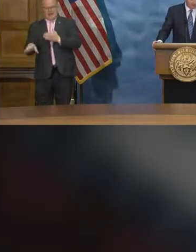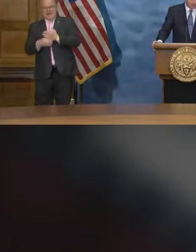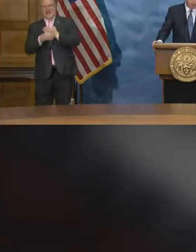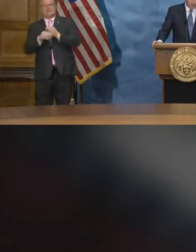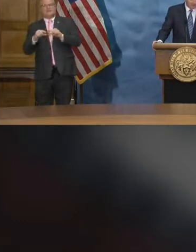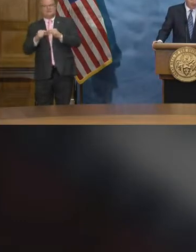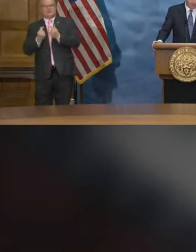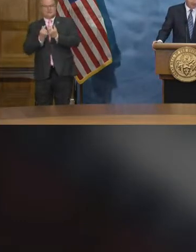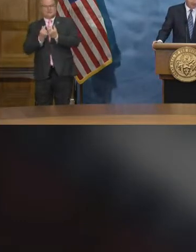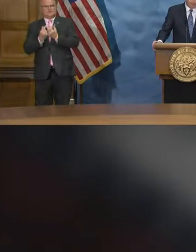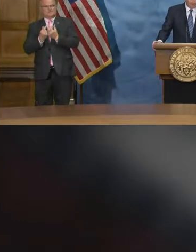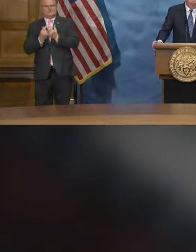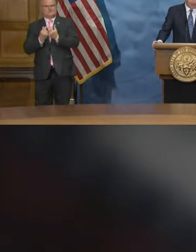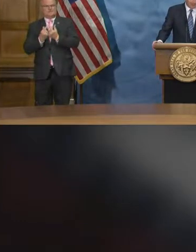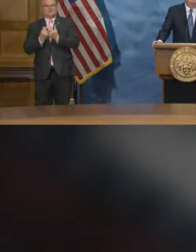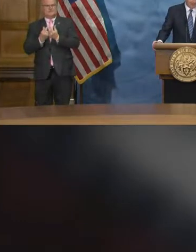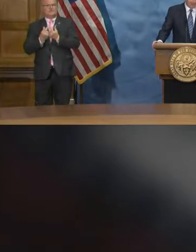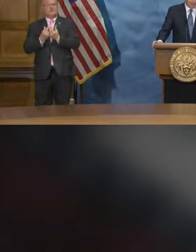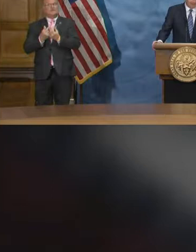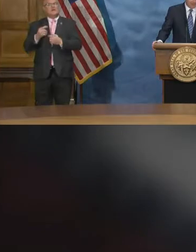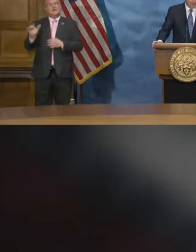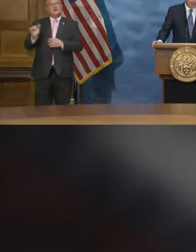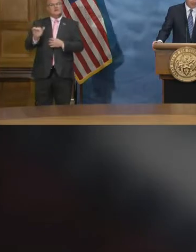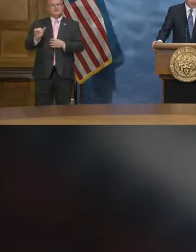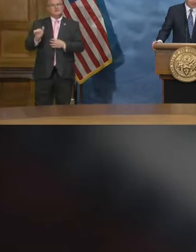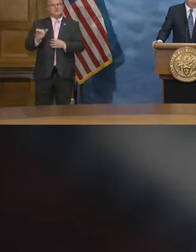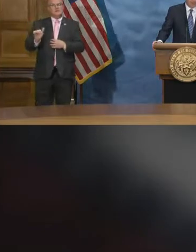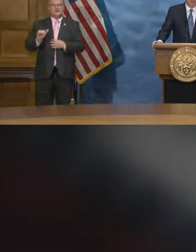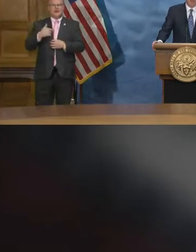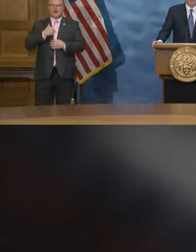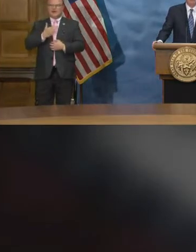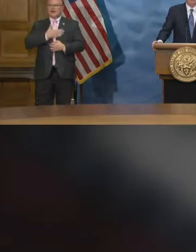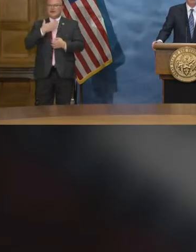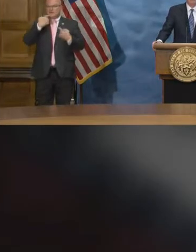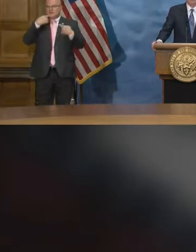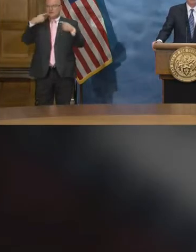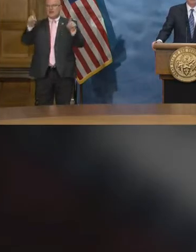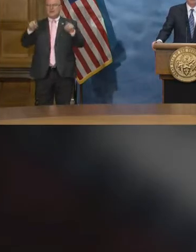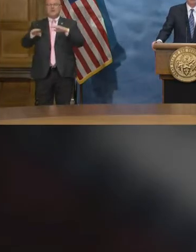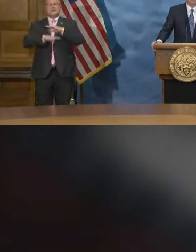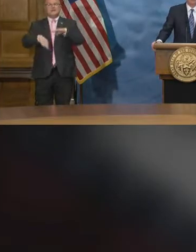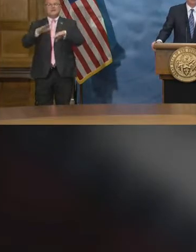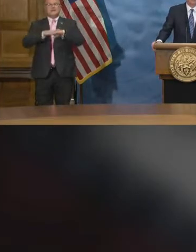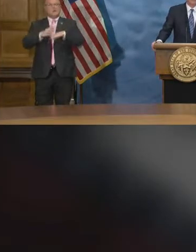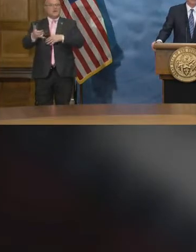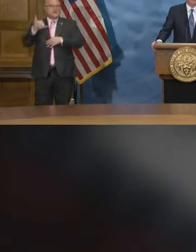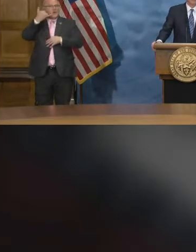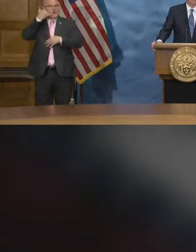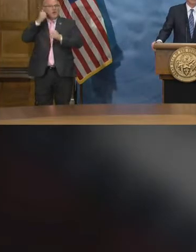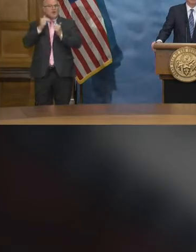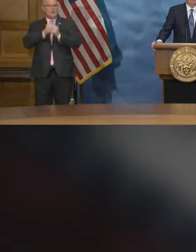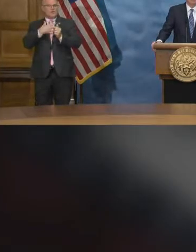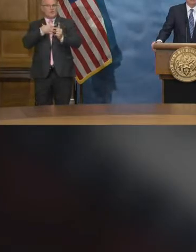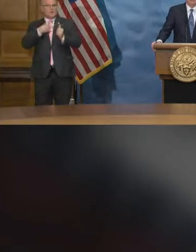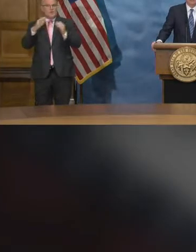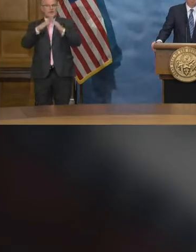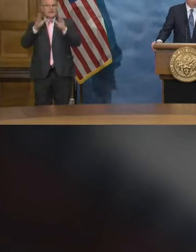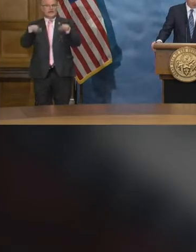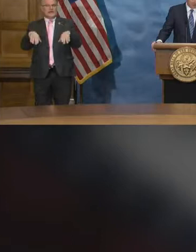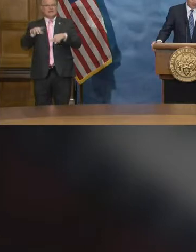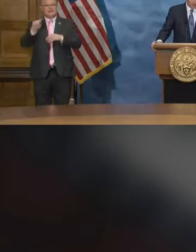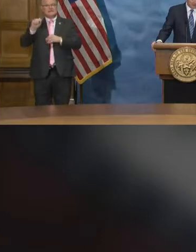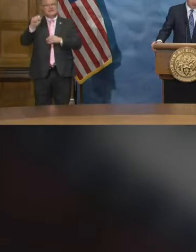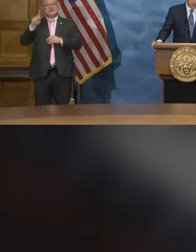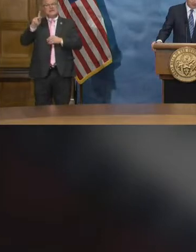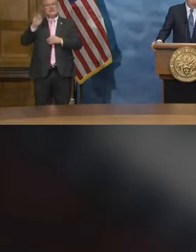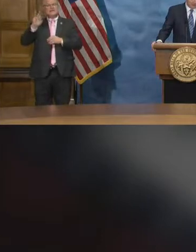group. In addition, I'm pleased to announce that based upon the call with the White House Coronavirus Task